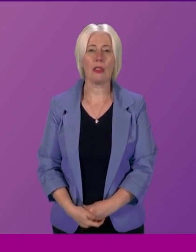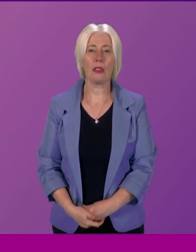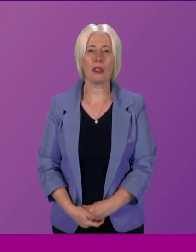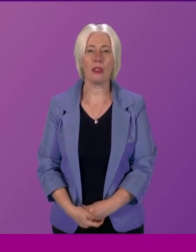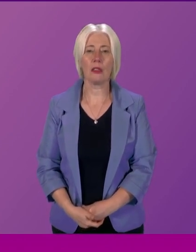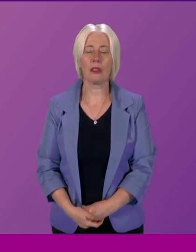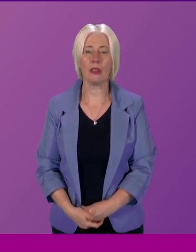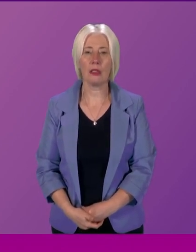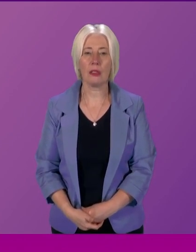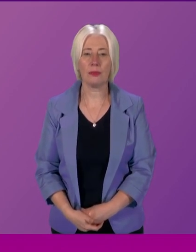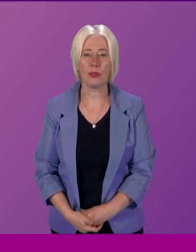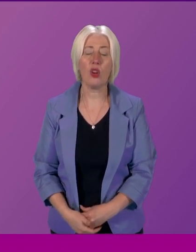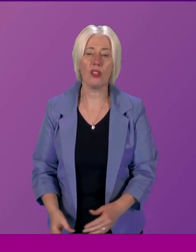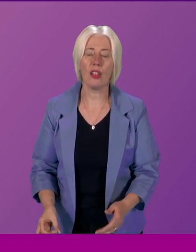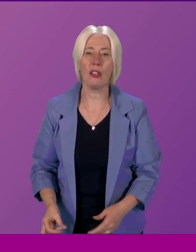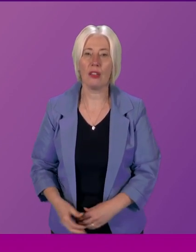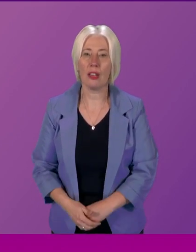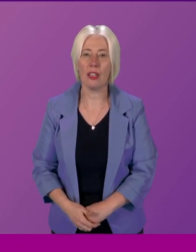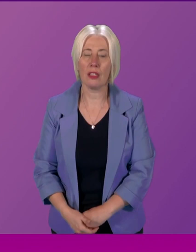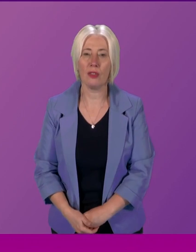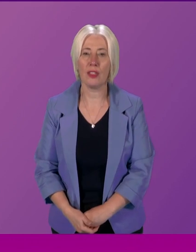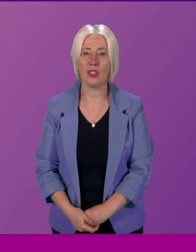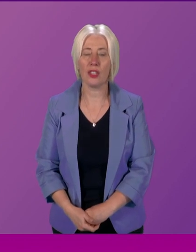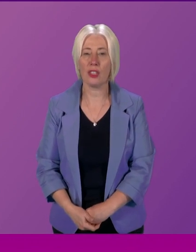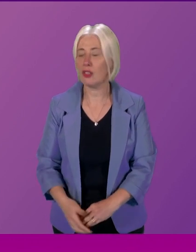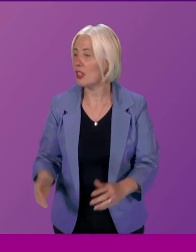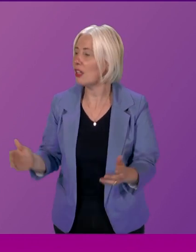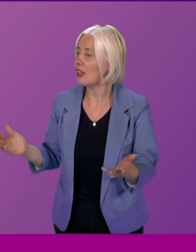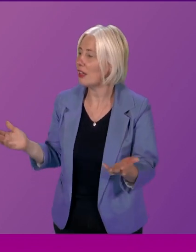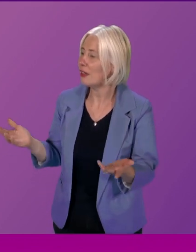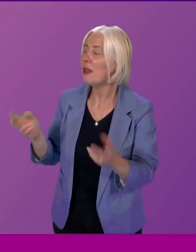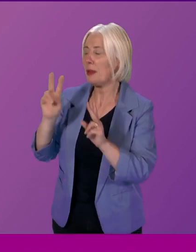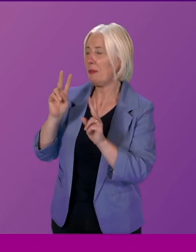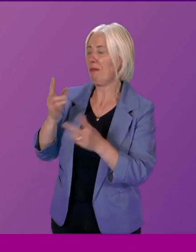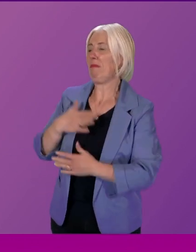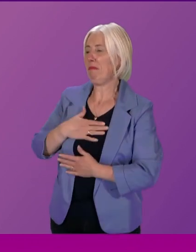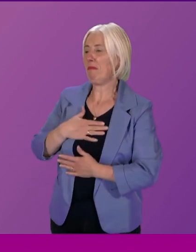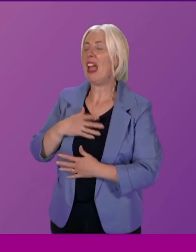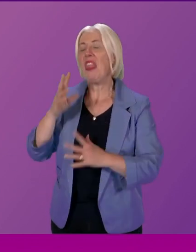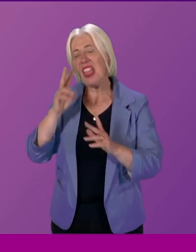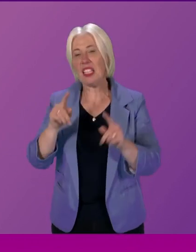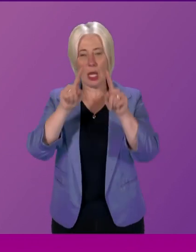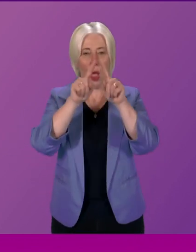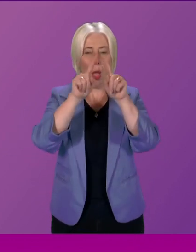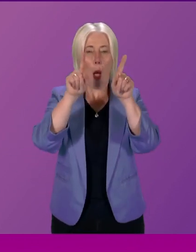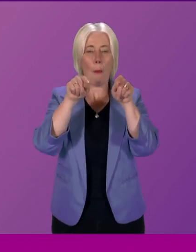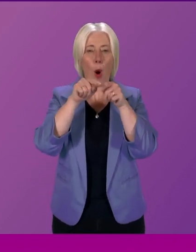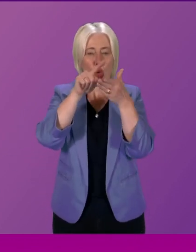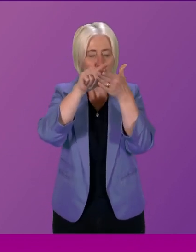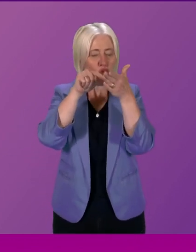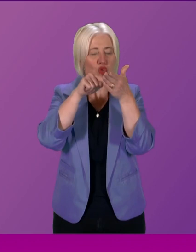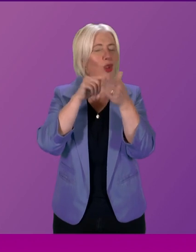Ms McGuire thank you presiding officer democracy isn't just putting a cross in a box every five years